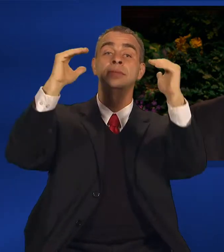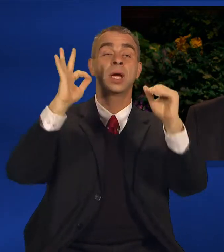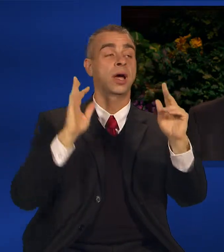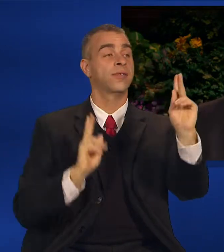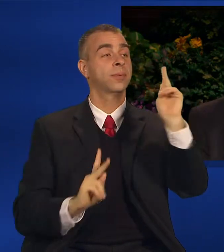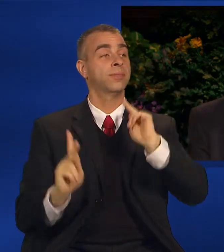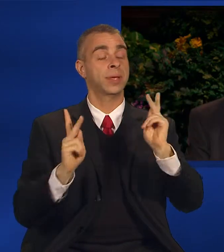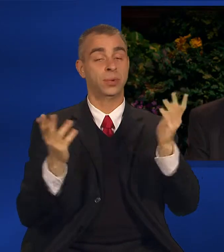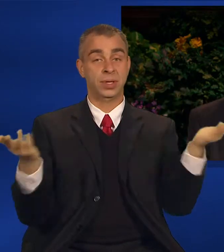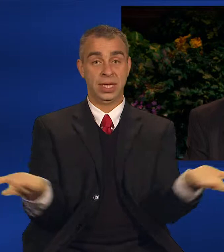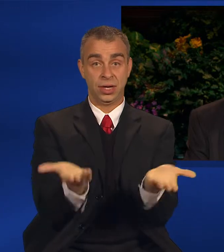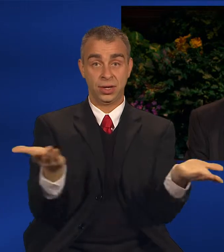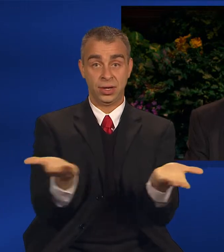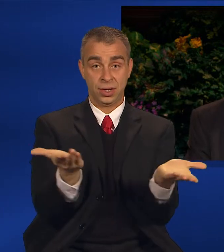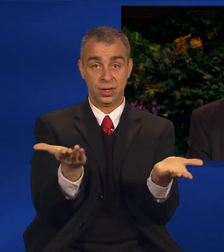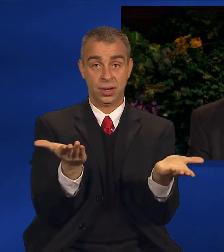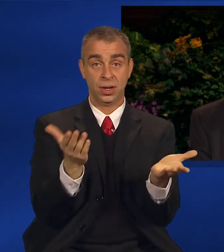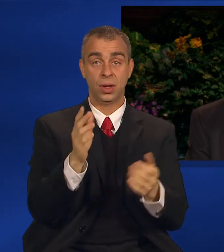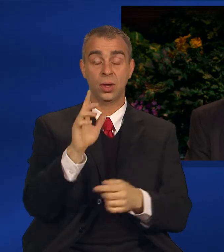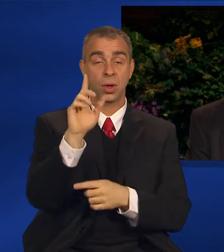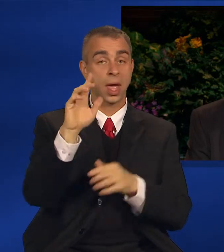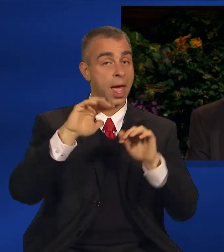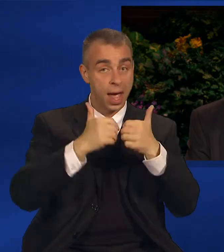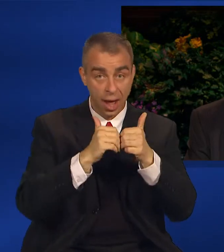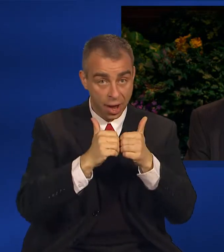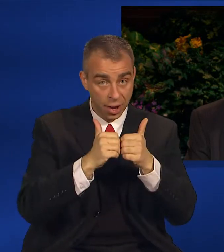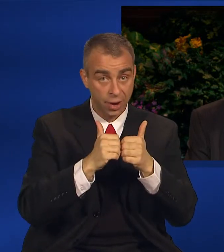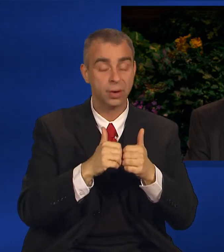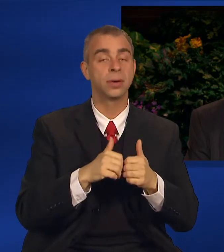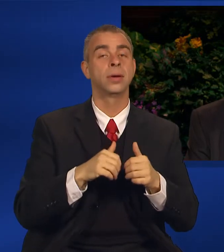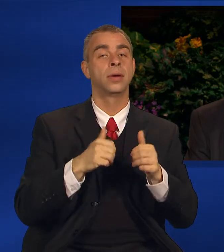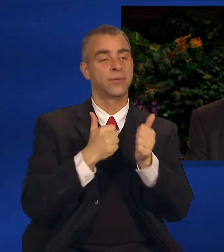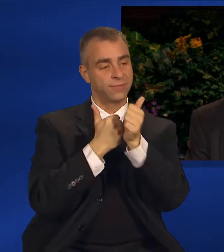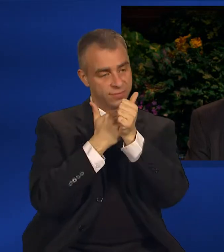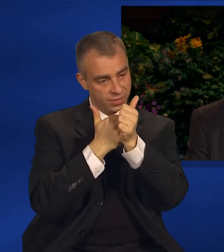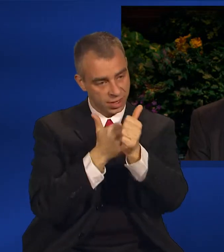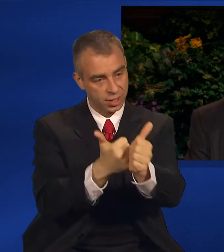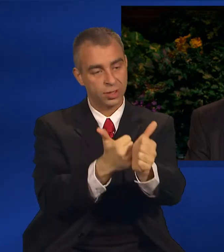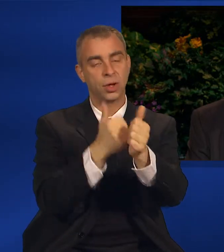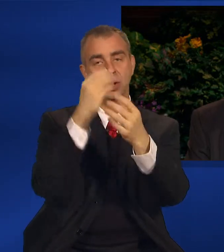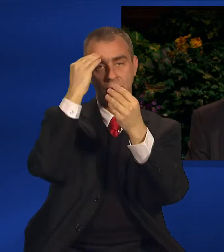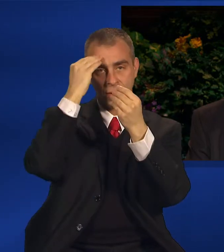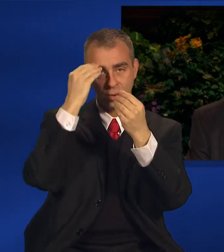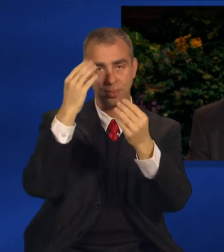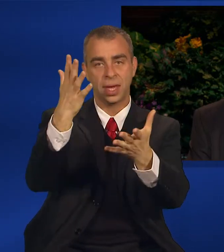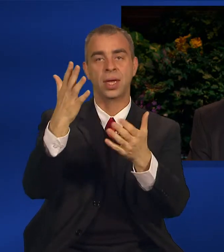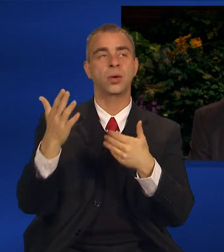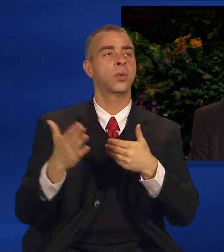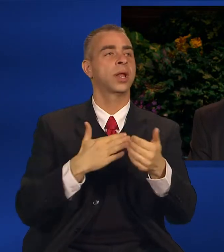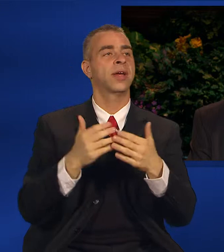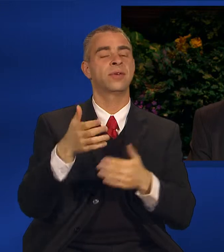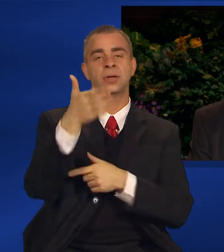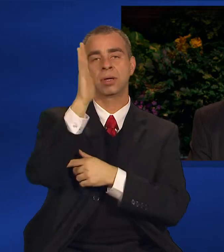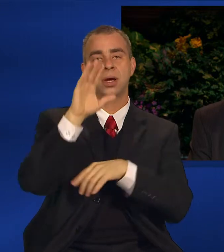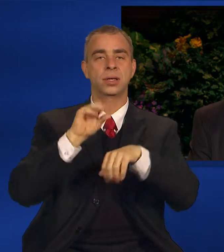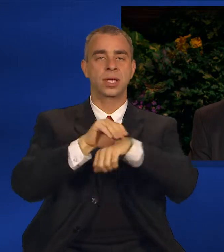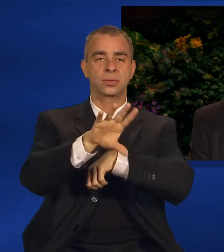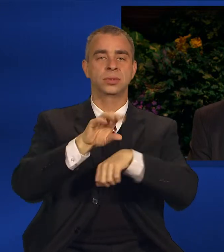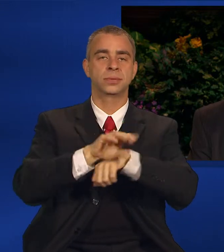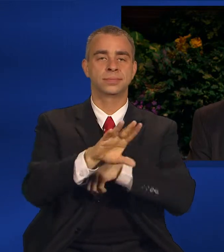of this people lie in walking in obedience to the counsels of God.